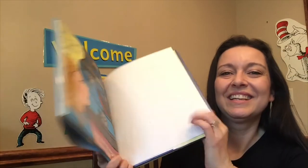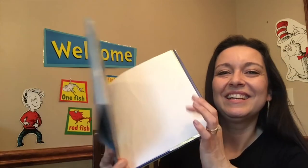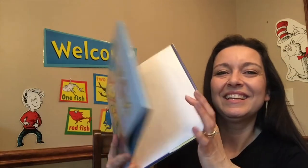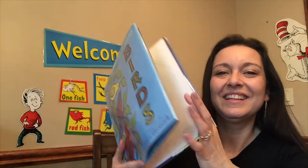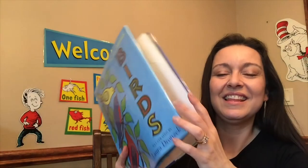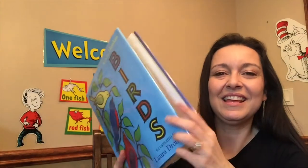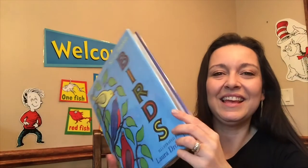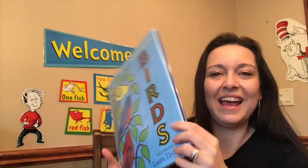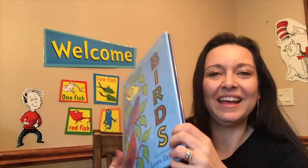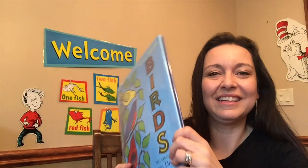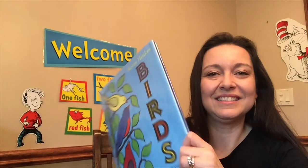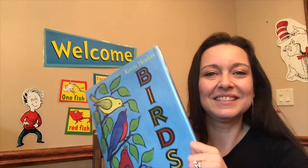the end